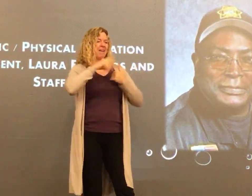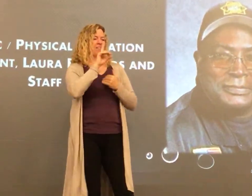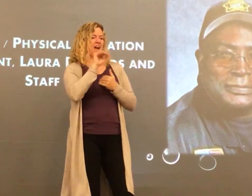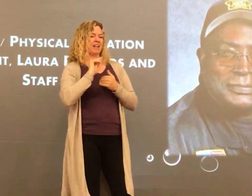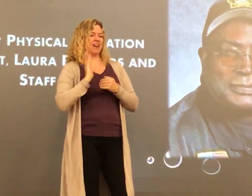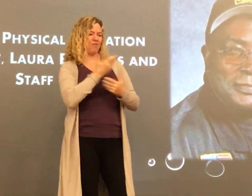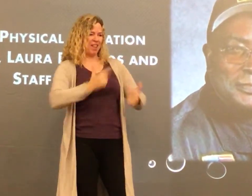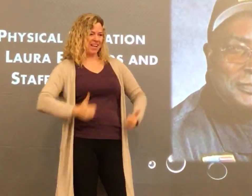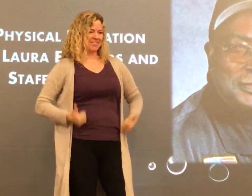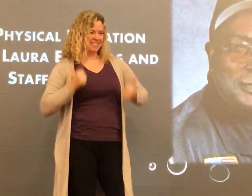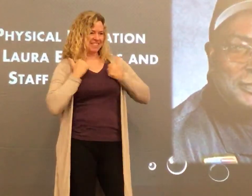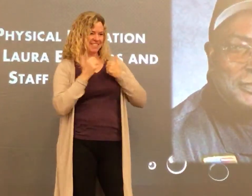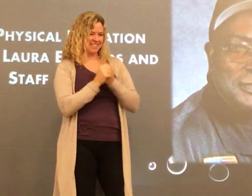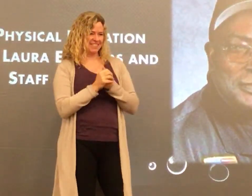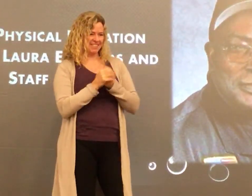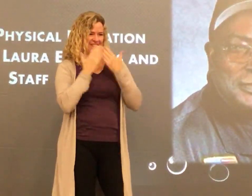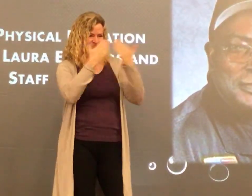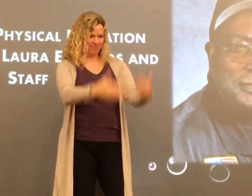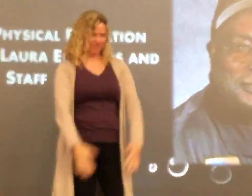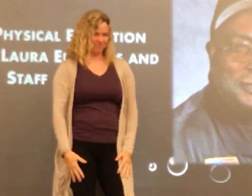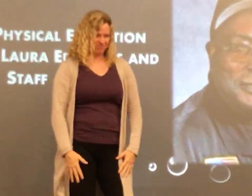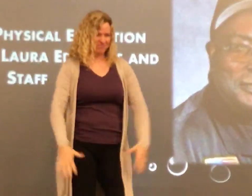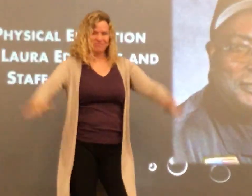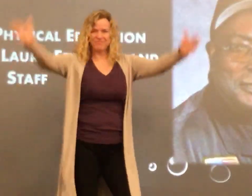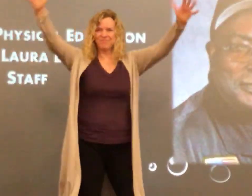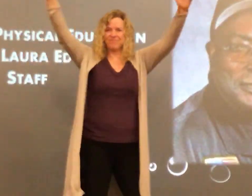for allowing us to have Don in our lives.